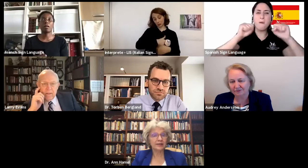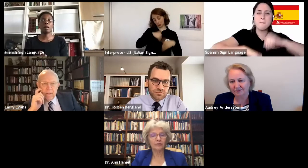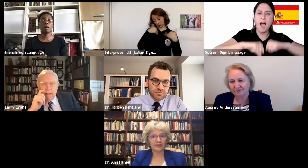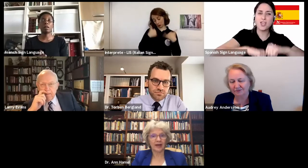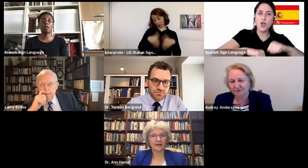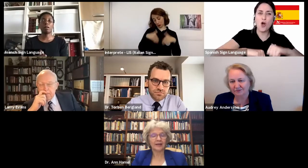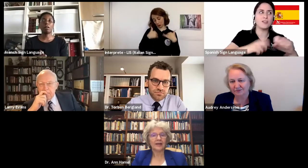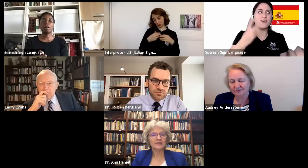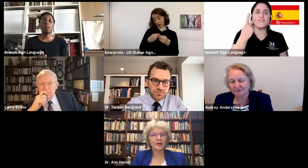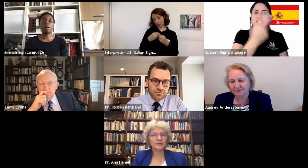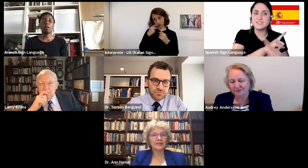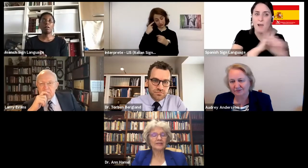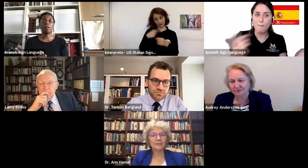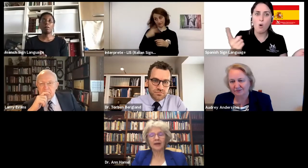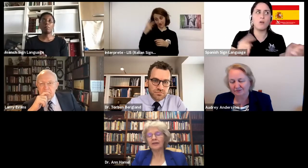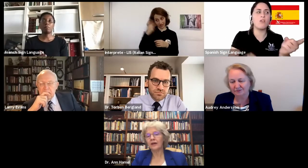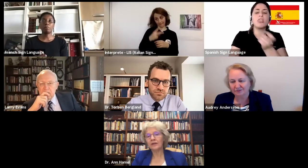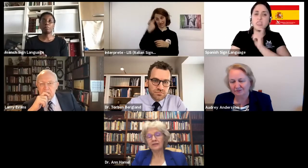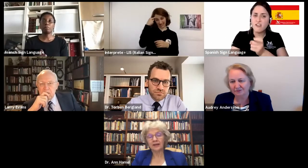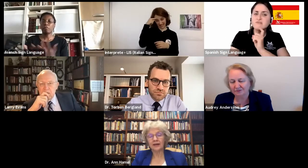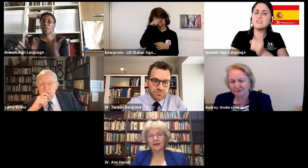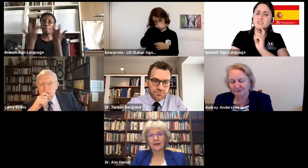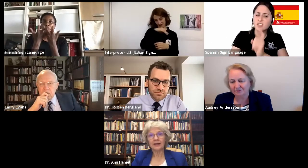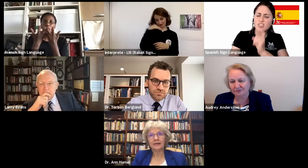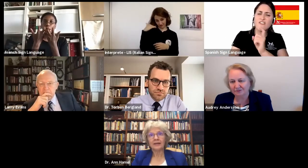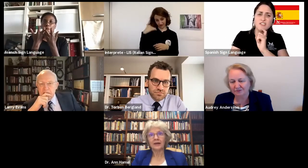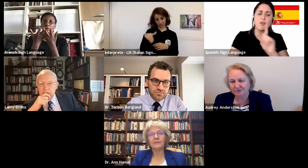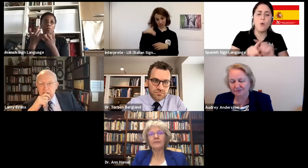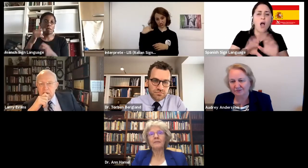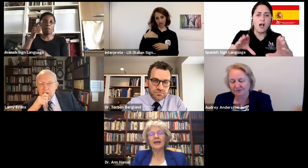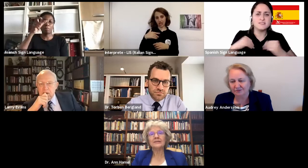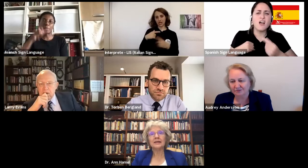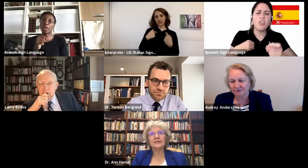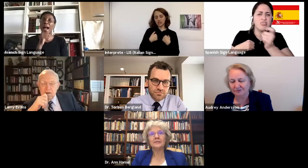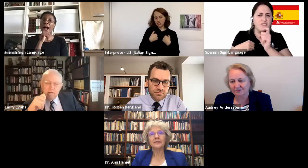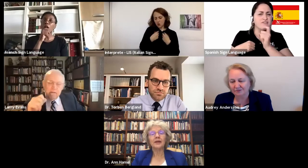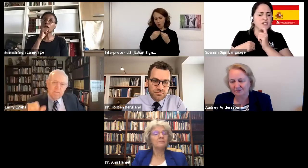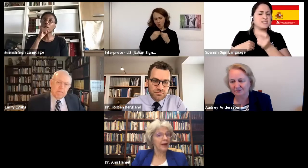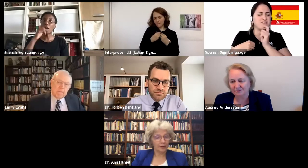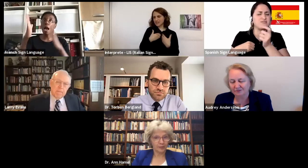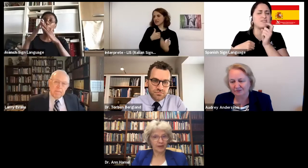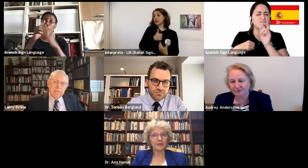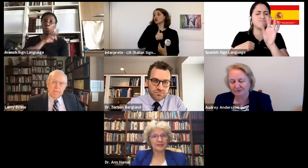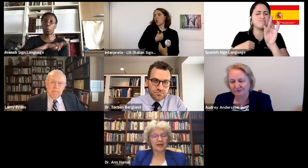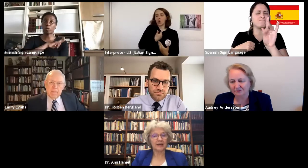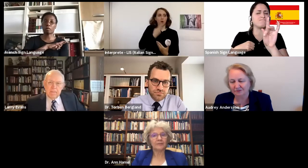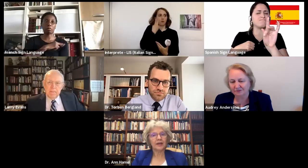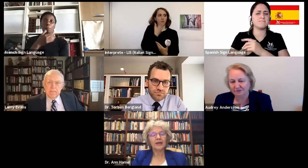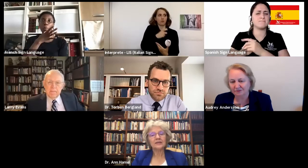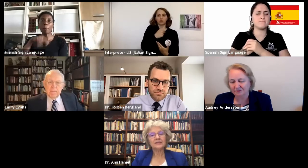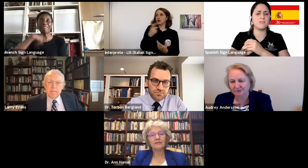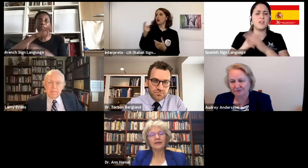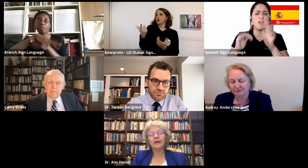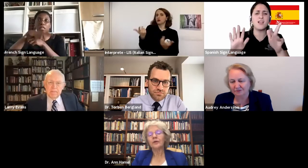hard to live with that. It's hard to accept that. The only thing that makes it bearable, I would say,